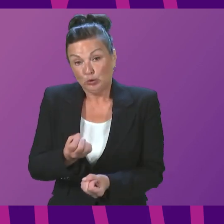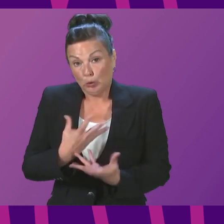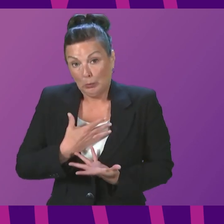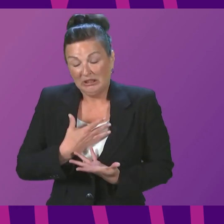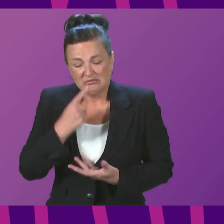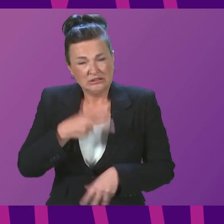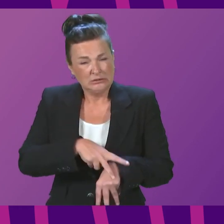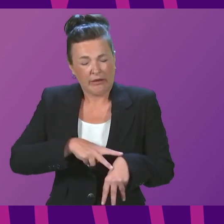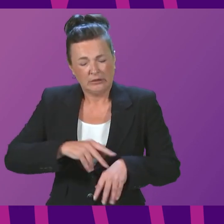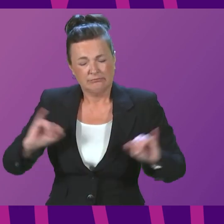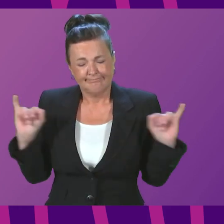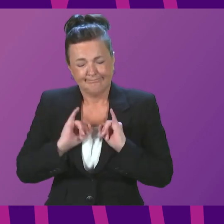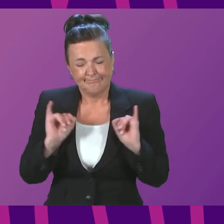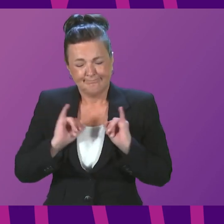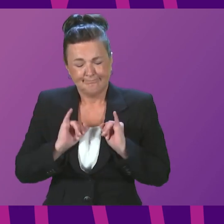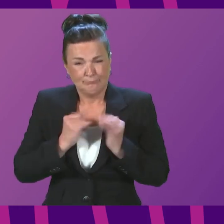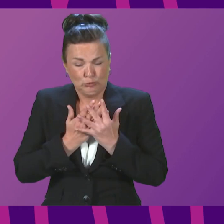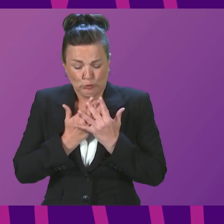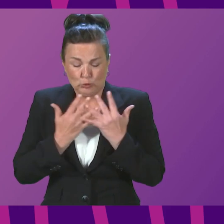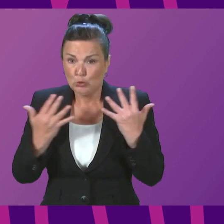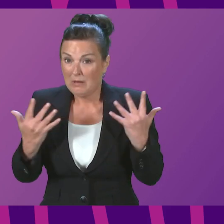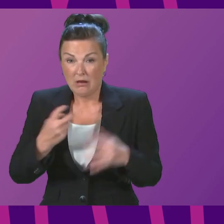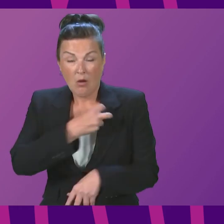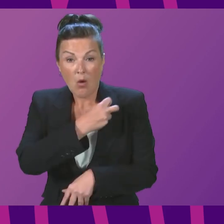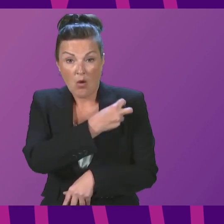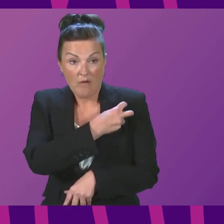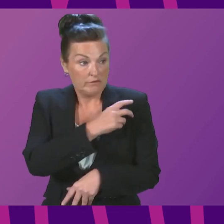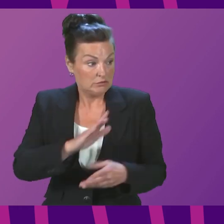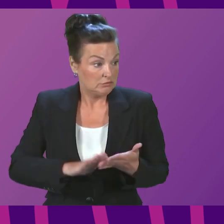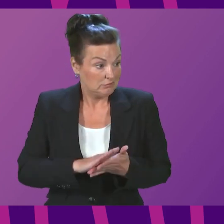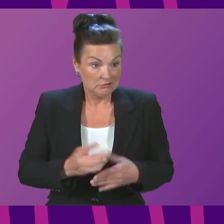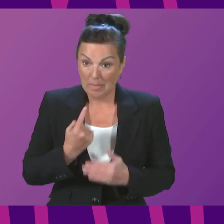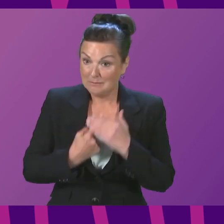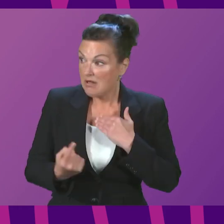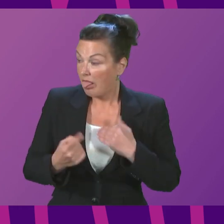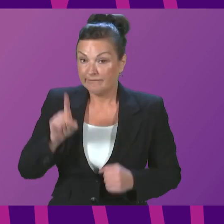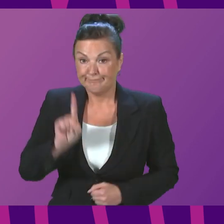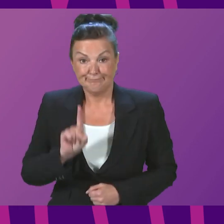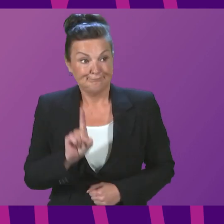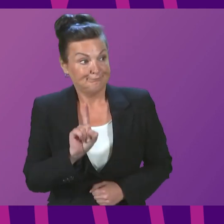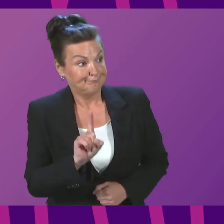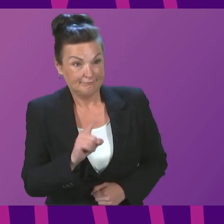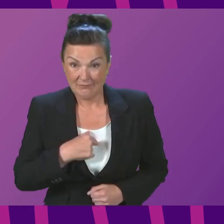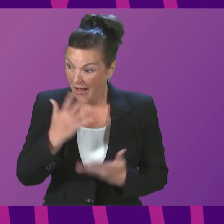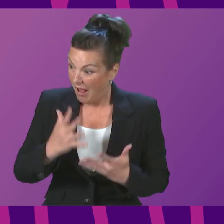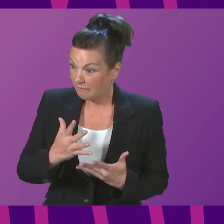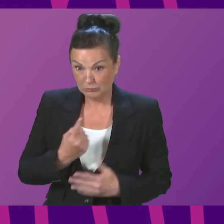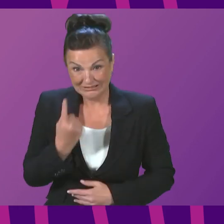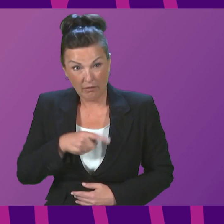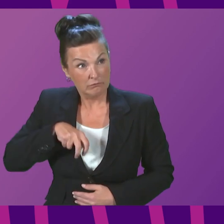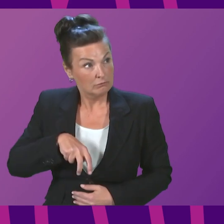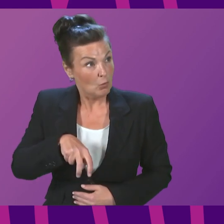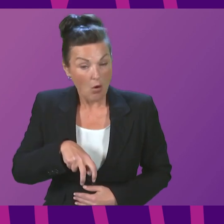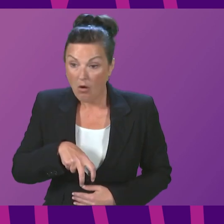Staffing is horrendous. Too many officers are being left single-crewed and covering entire towns on their own.